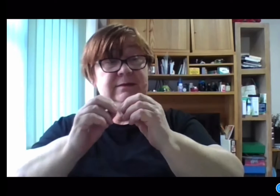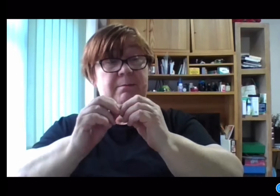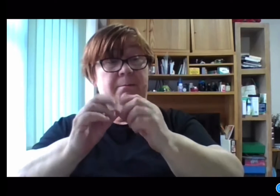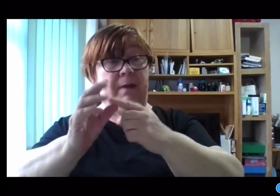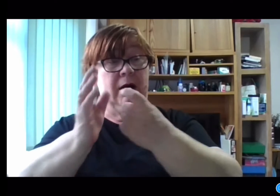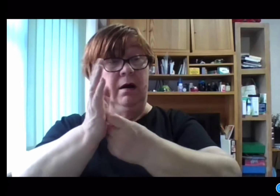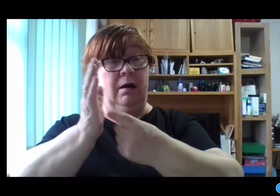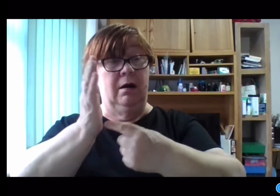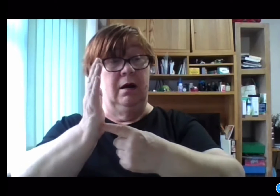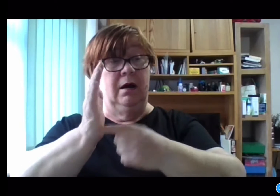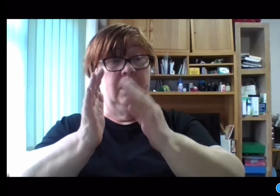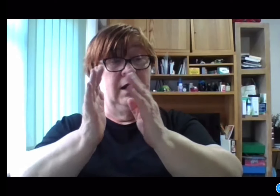Blind Bartimaeus.